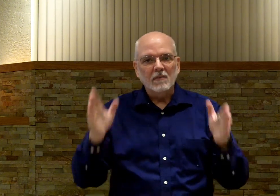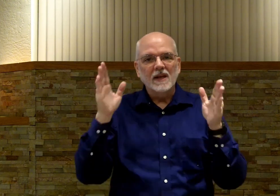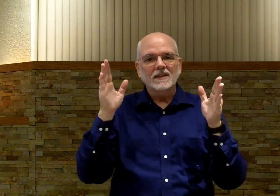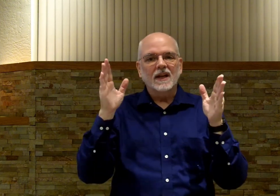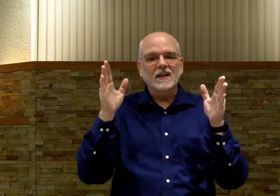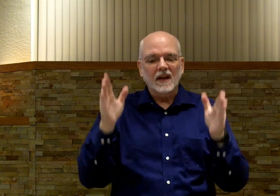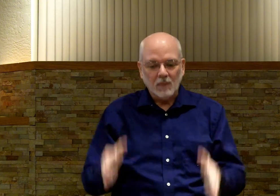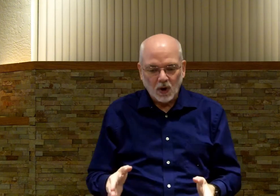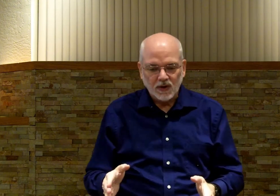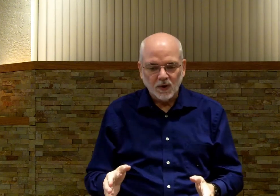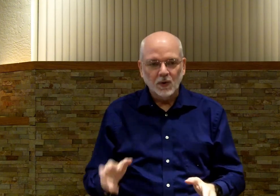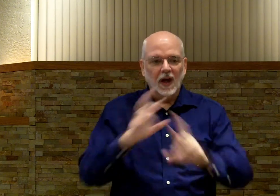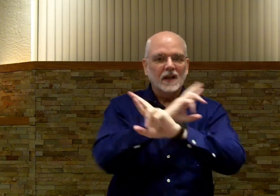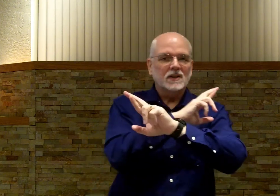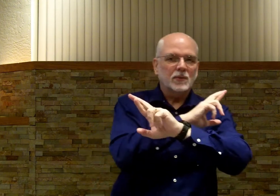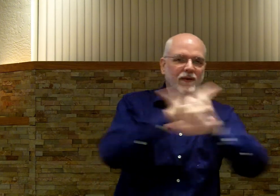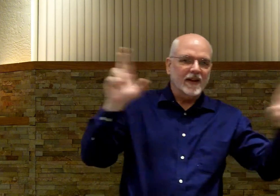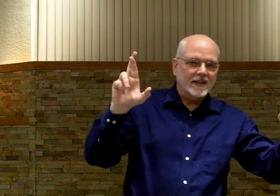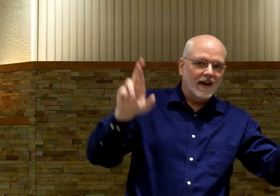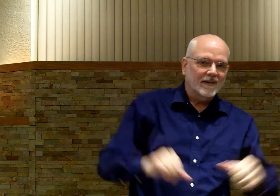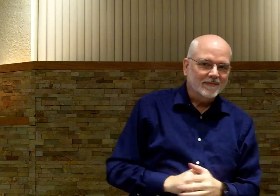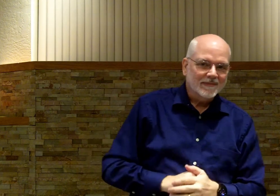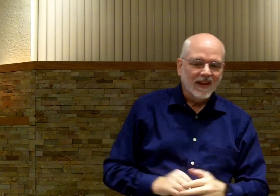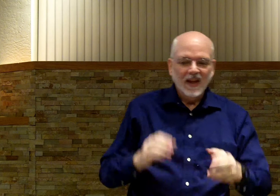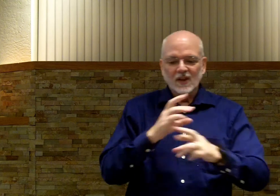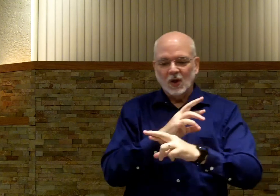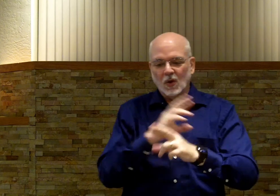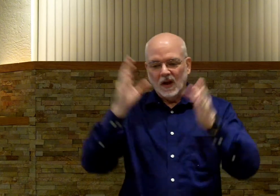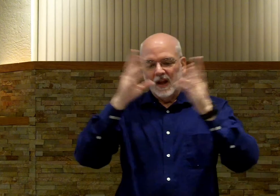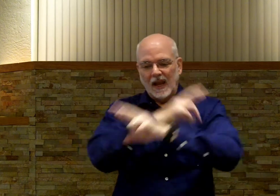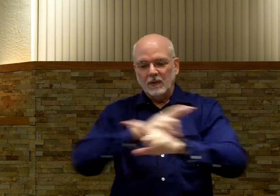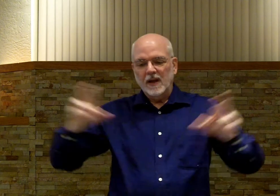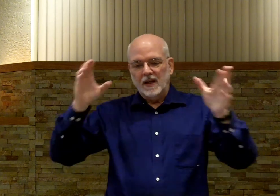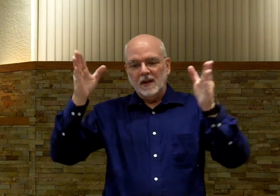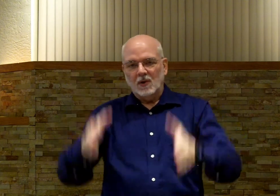it means that it is a person who does the previous sign. So, a redeemer.